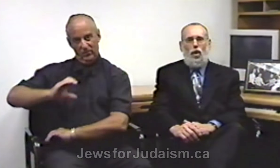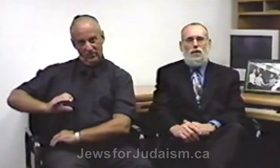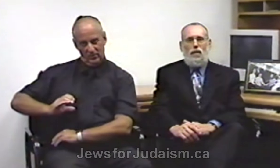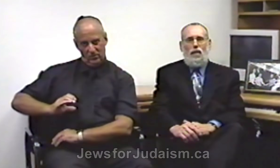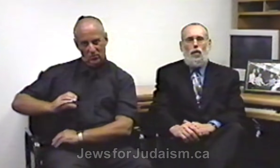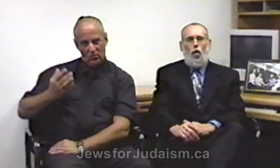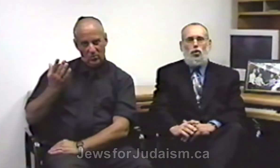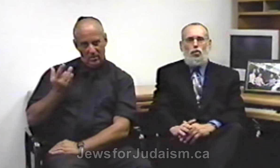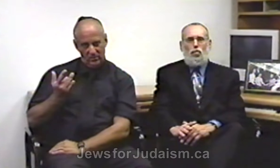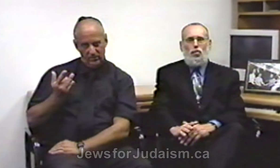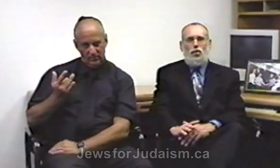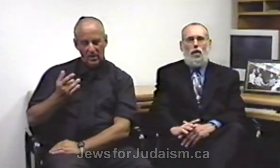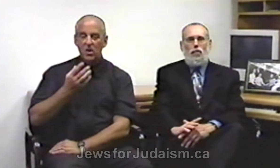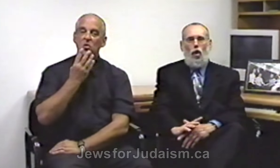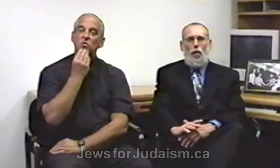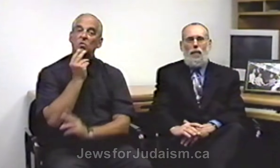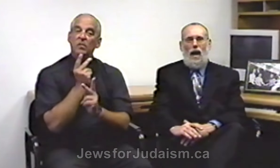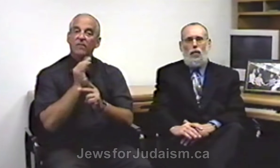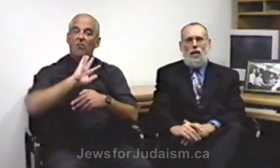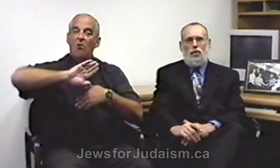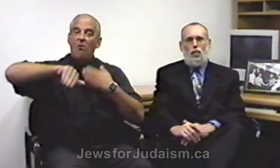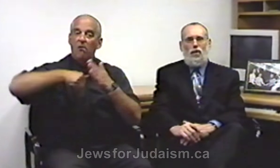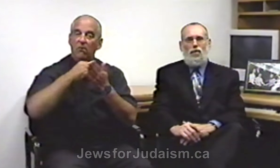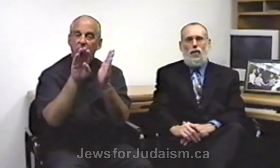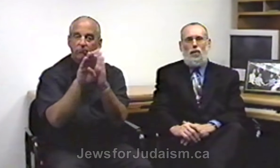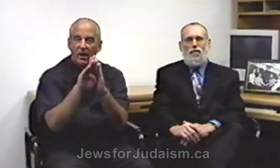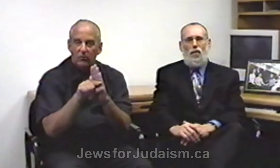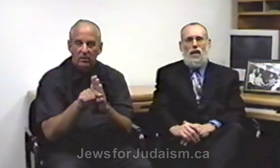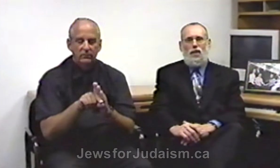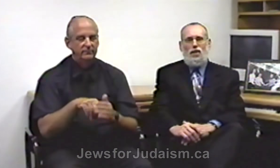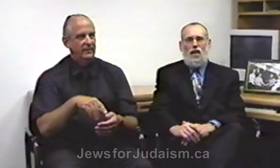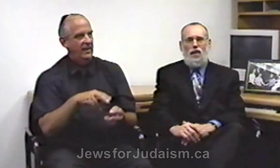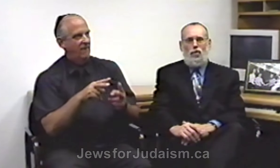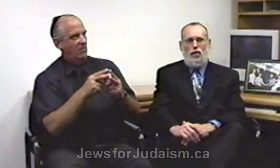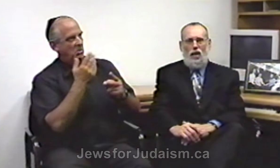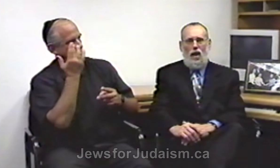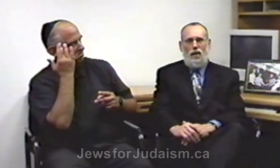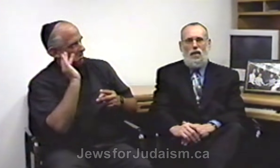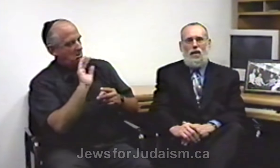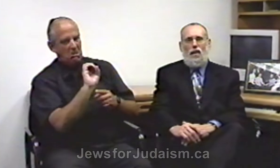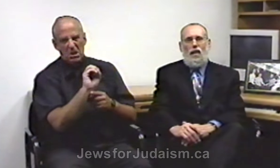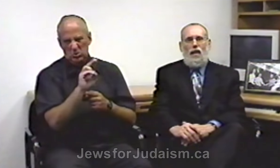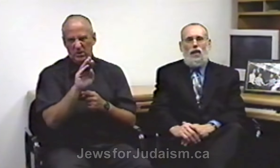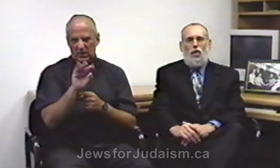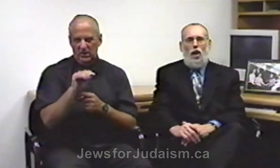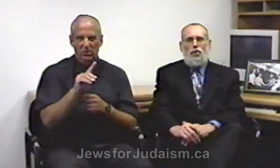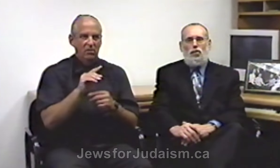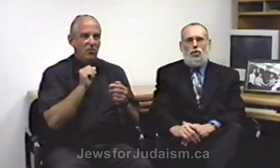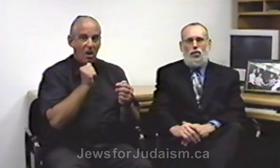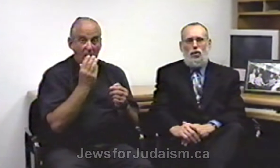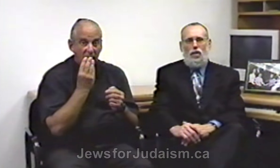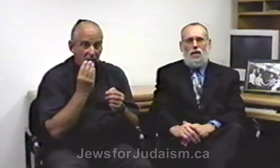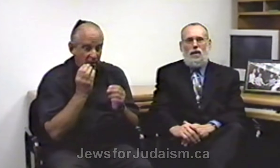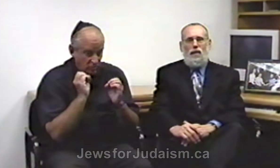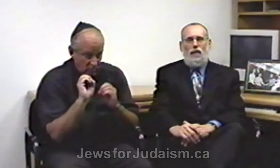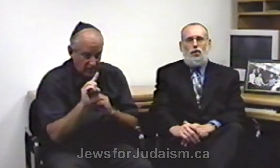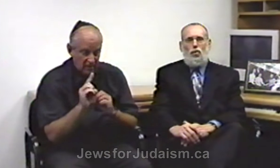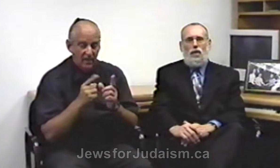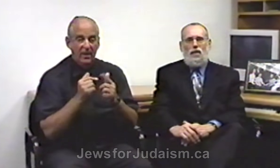Jews of all backgrounds, whether they were very educated or not, understood that Judaism